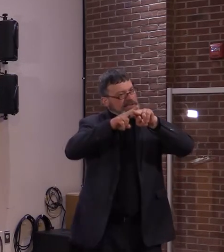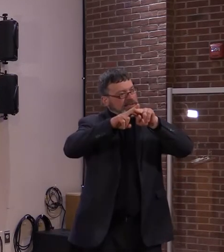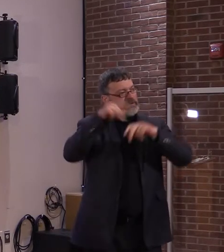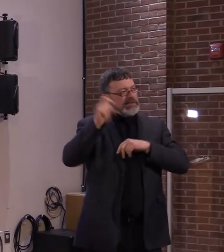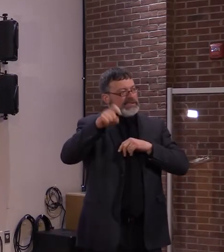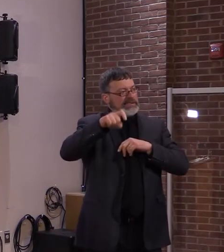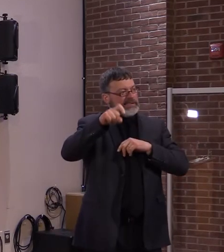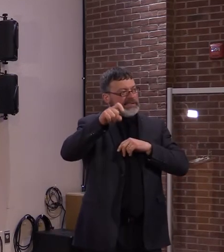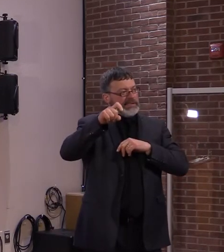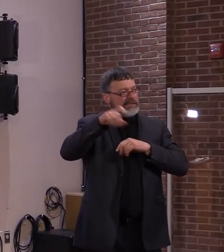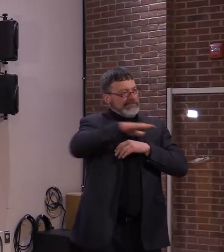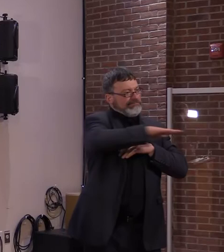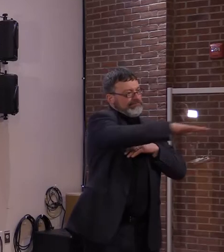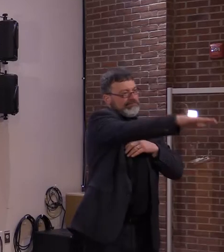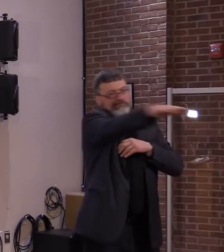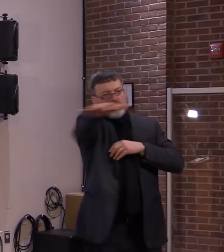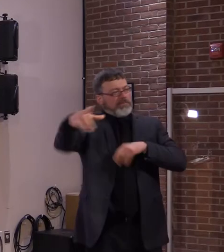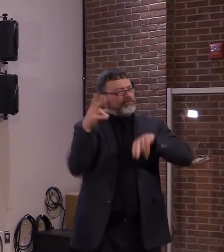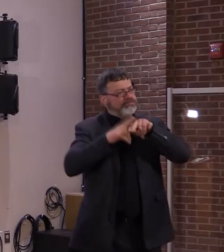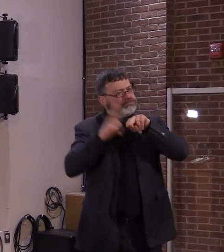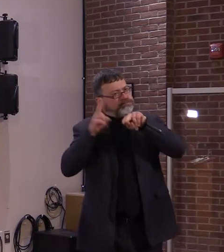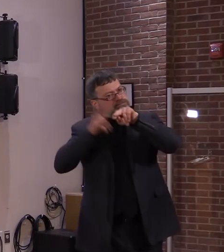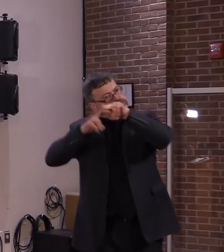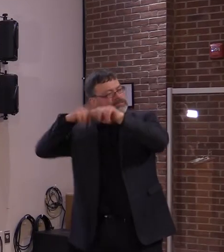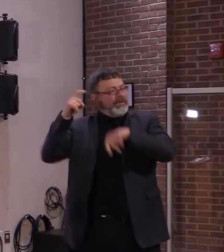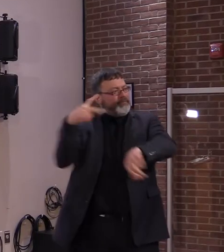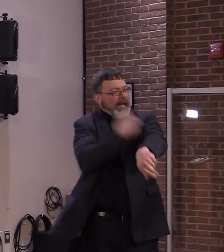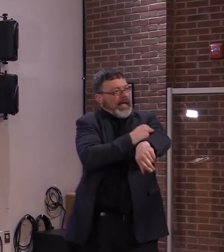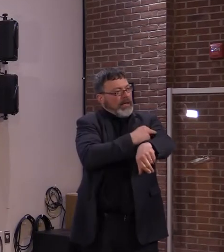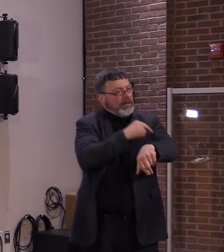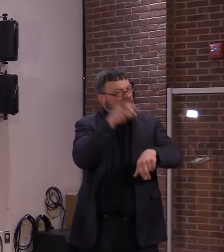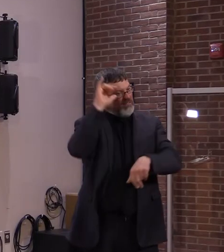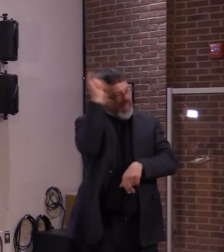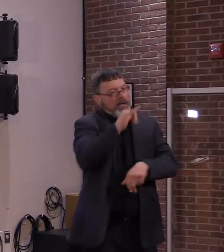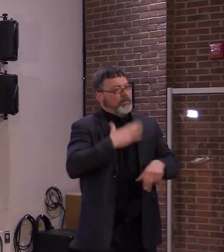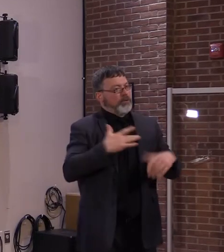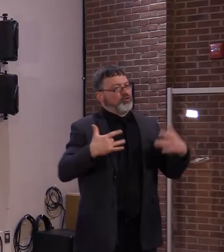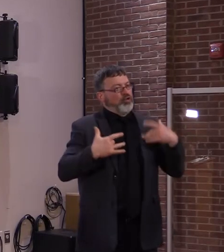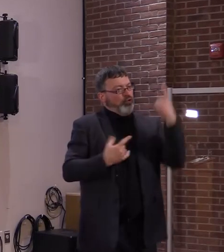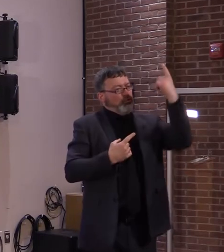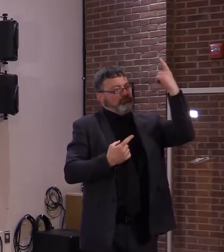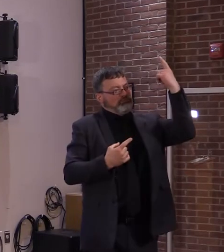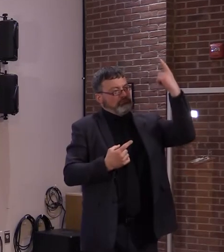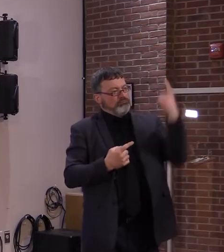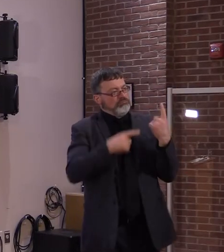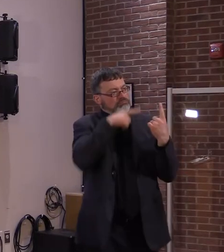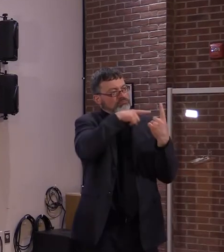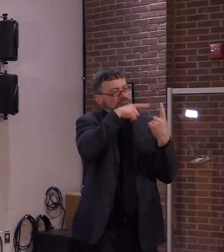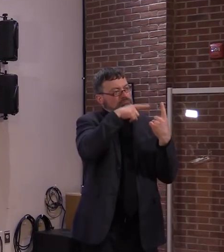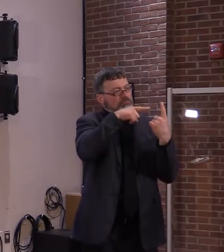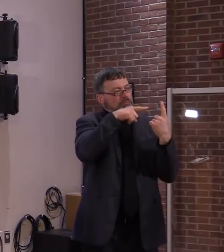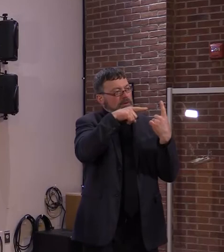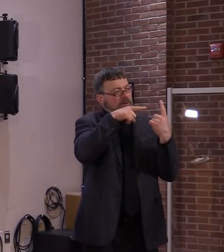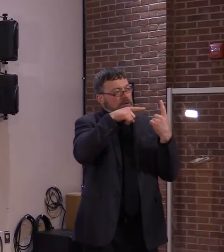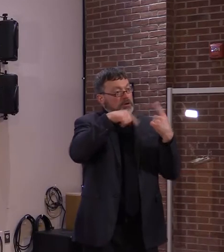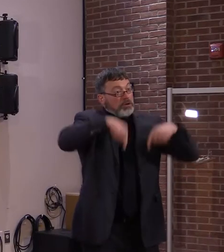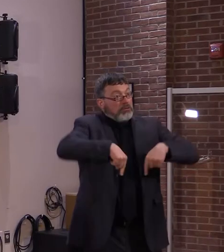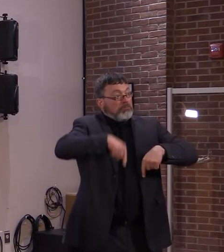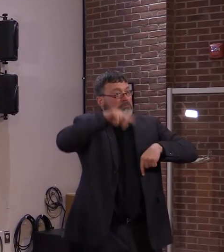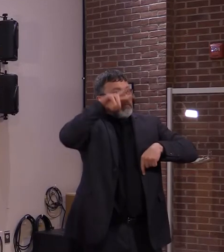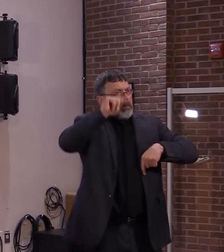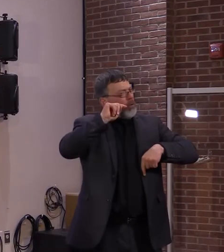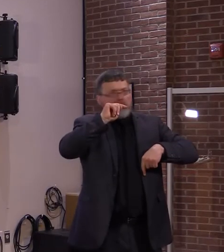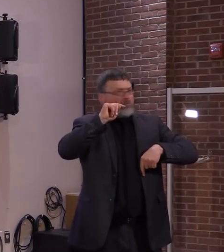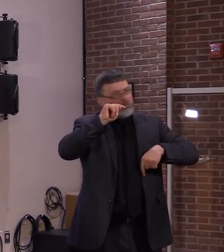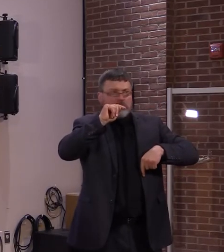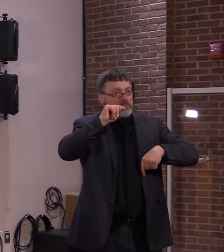right now, which is the most concerning to all of us, is the global picture. Because this virus has